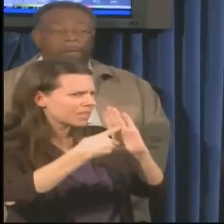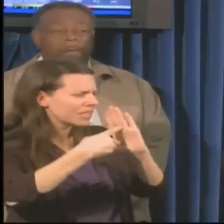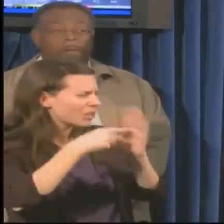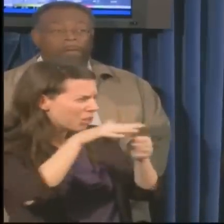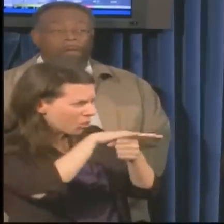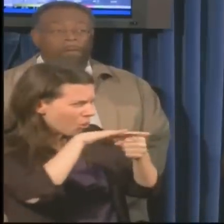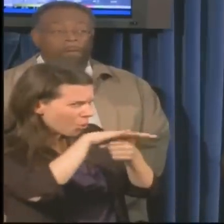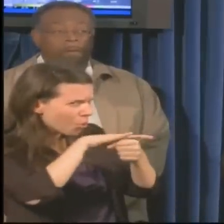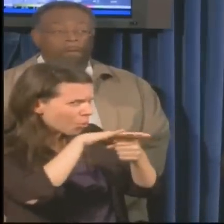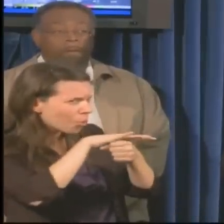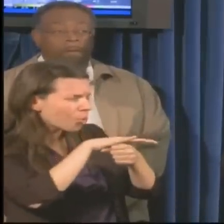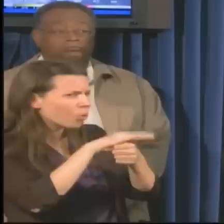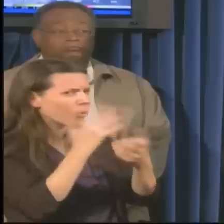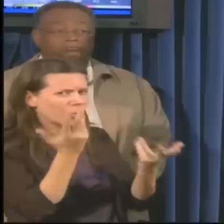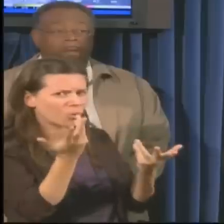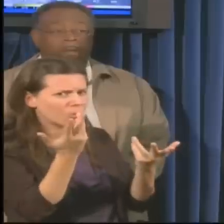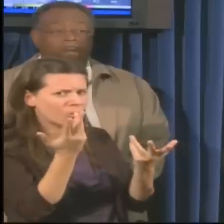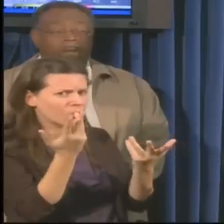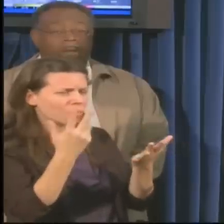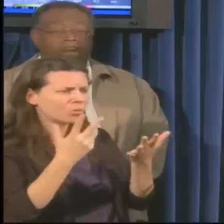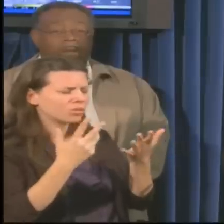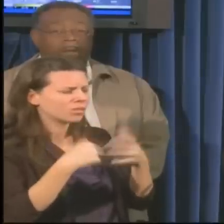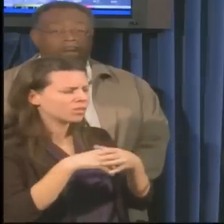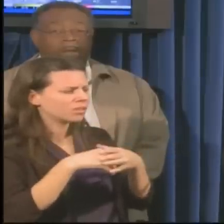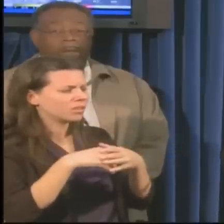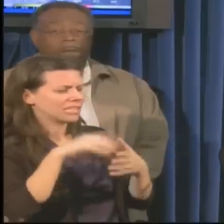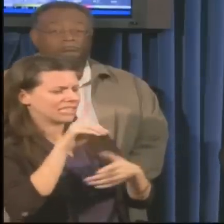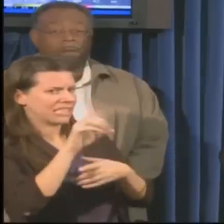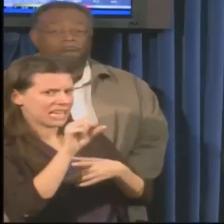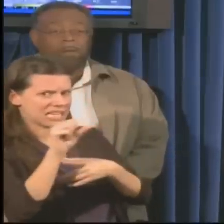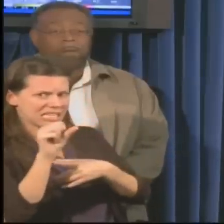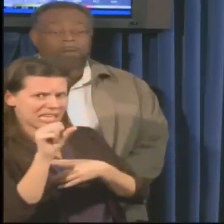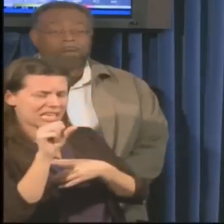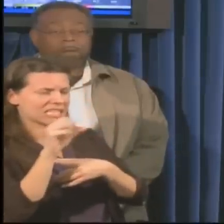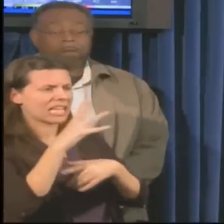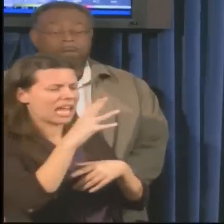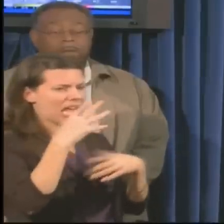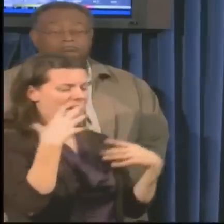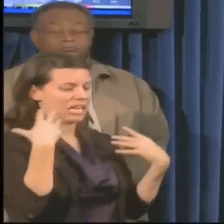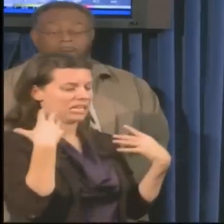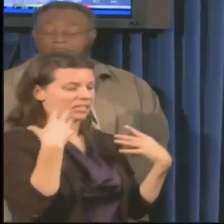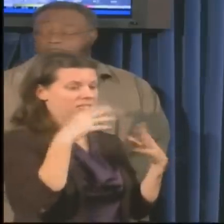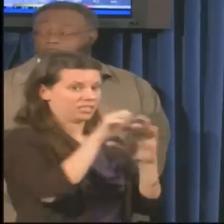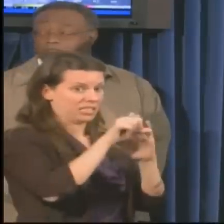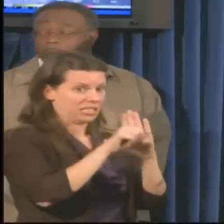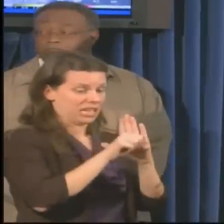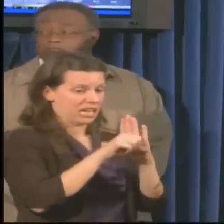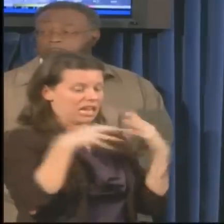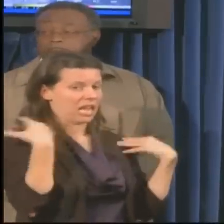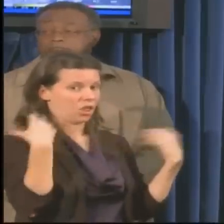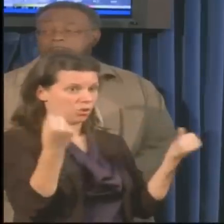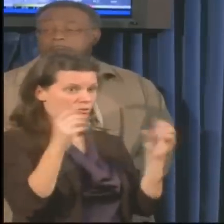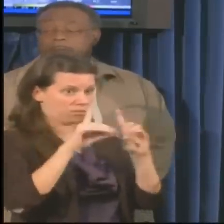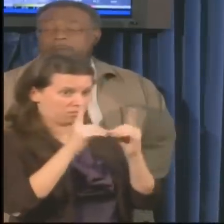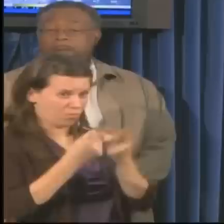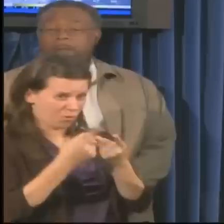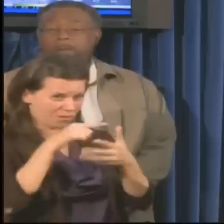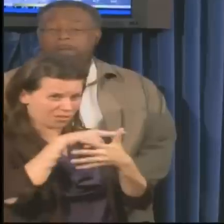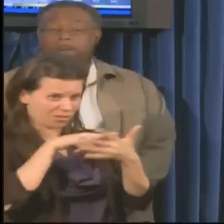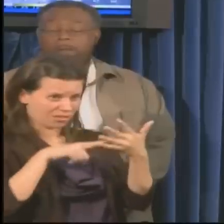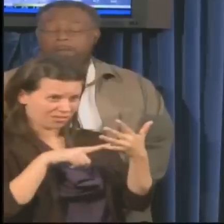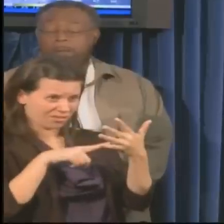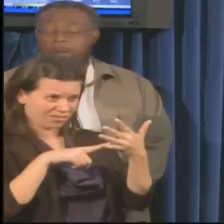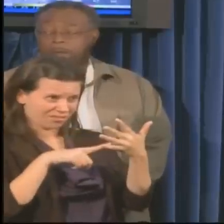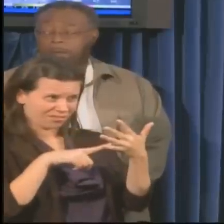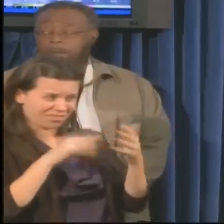are staffing with help from the state health departments and state DSS. And I understand that some